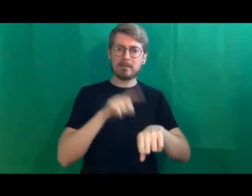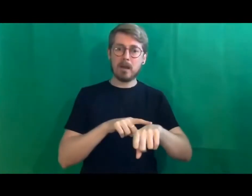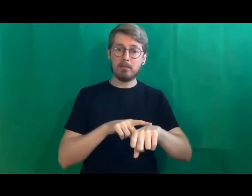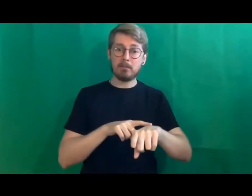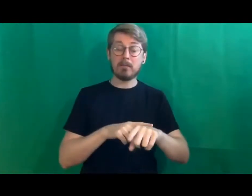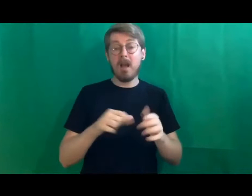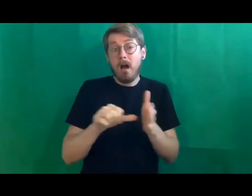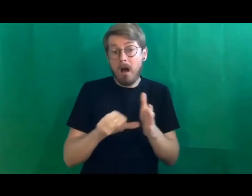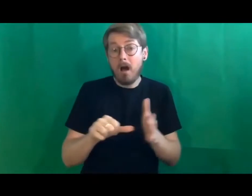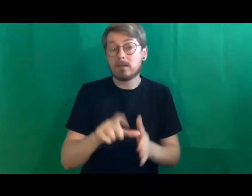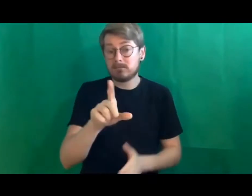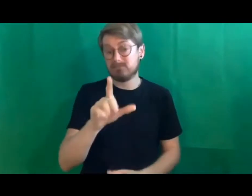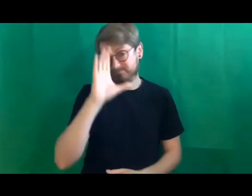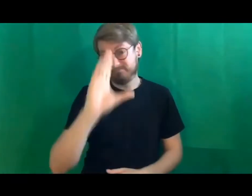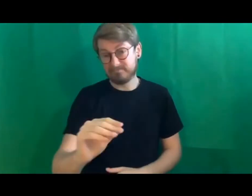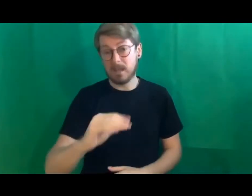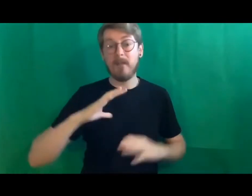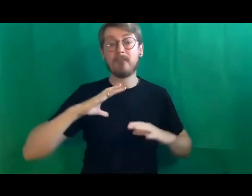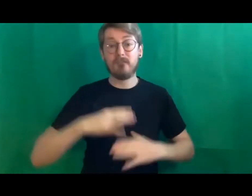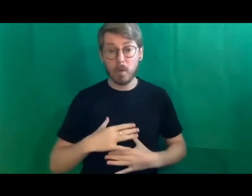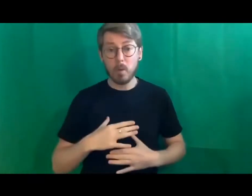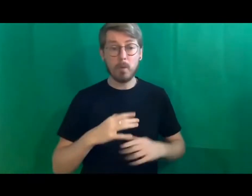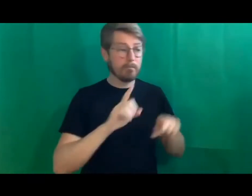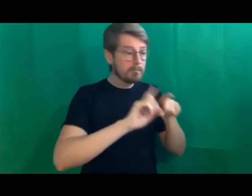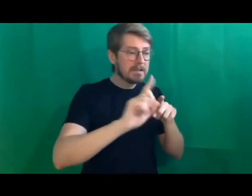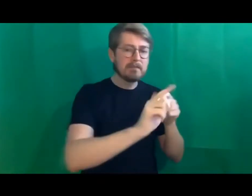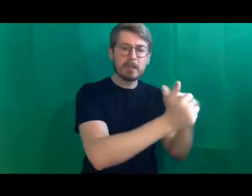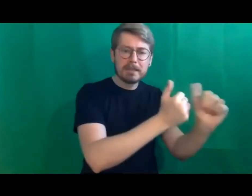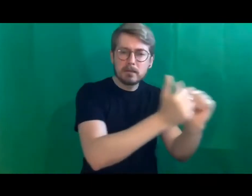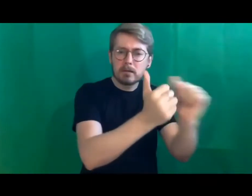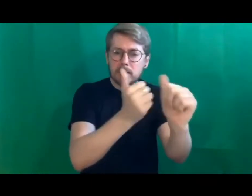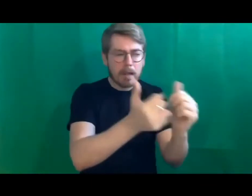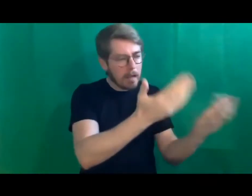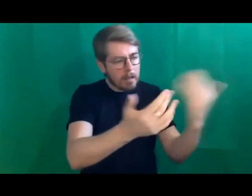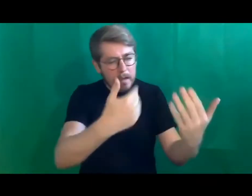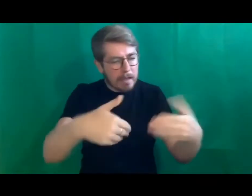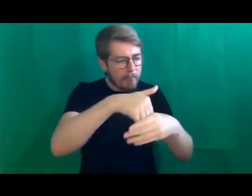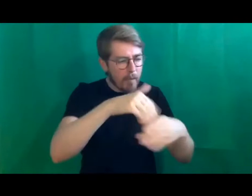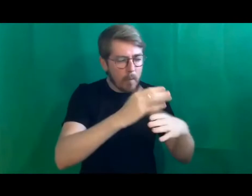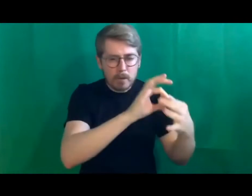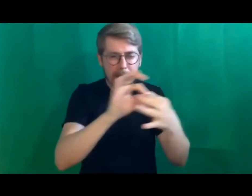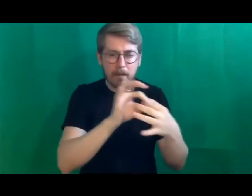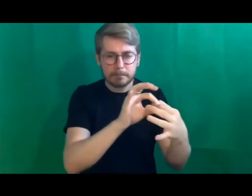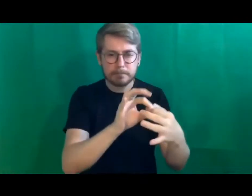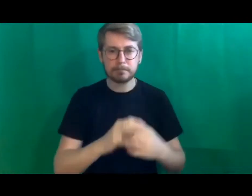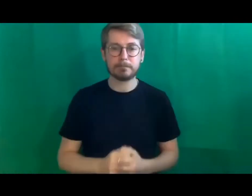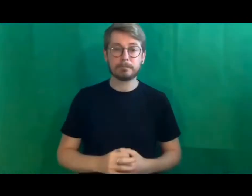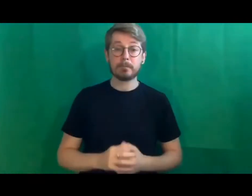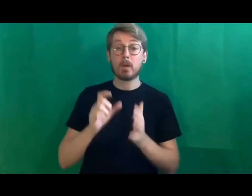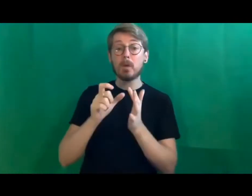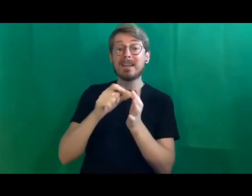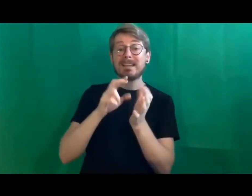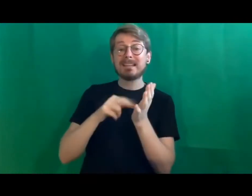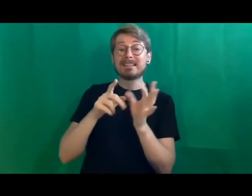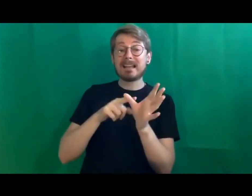to get the industry together for something like this. So based on something again that Danny Horan said